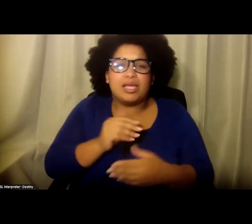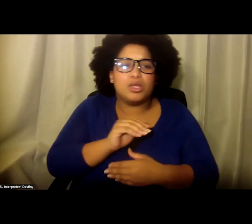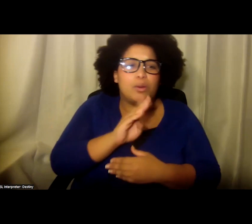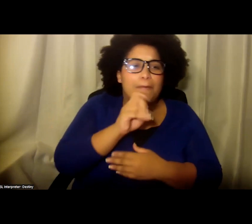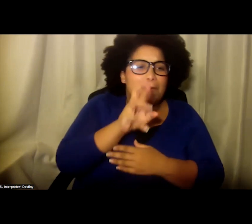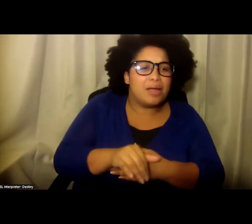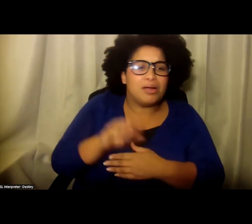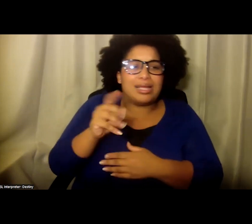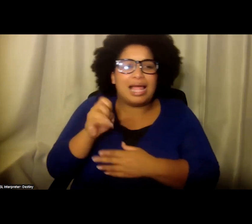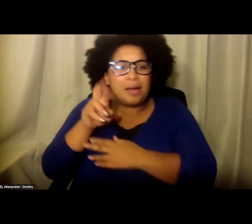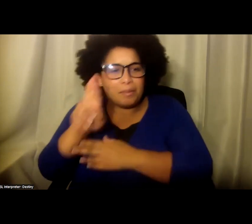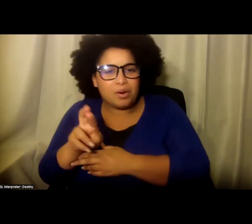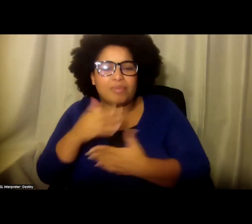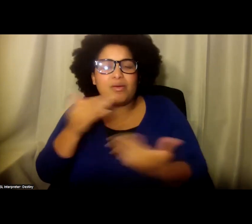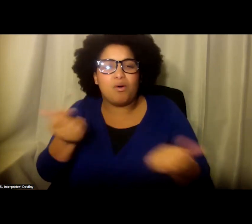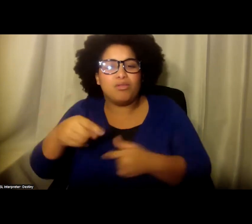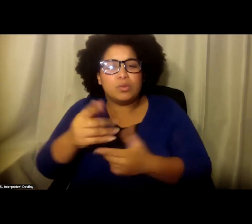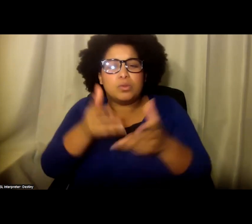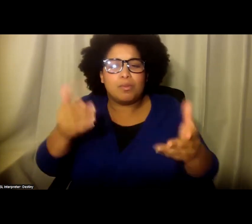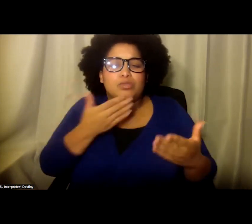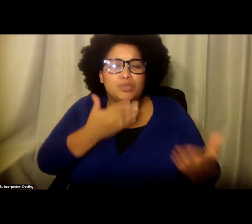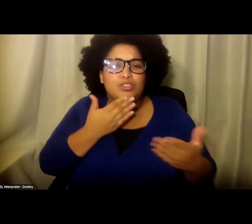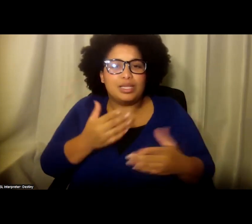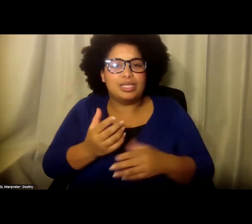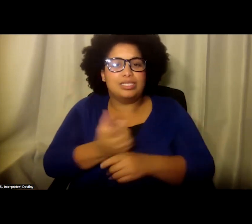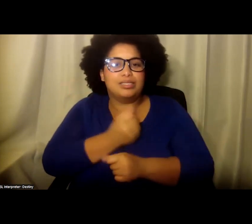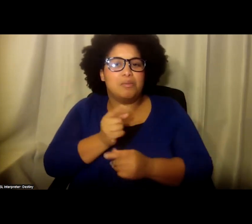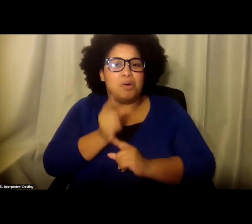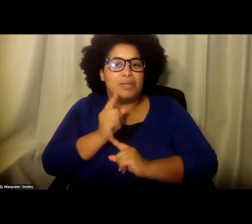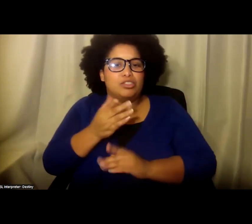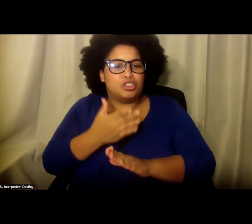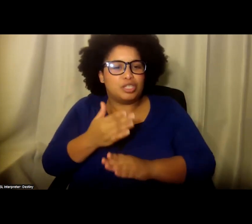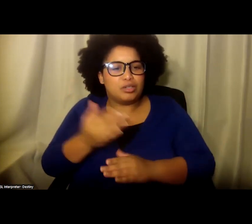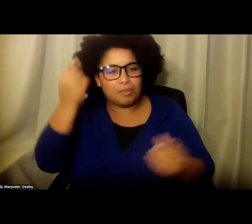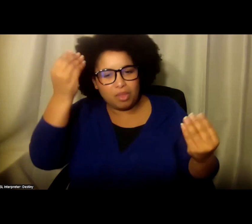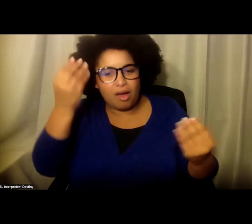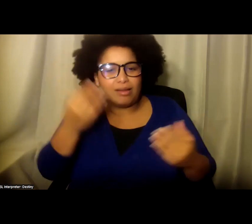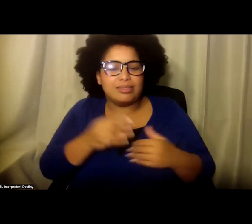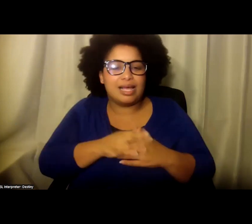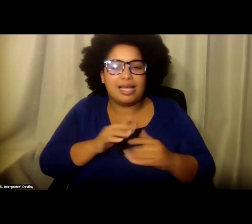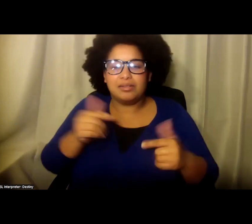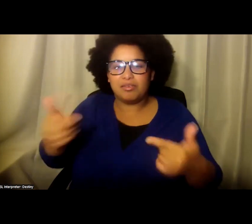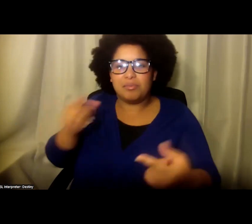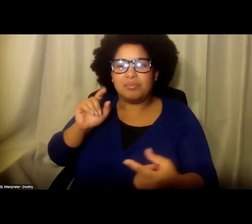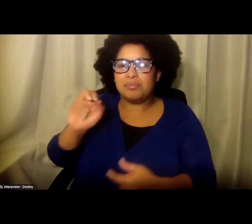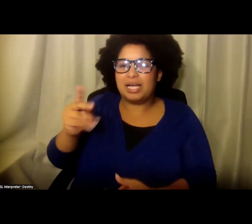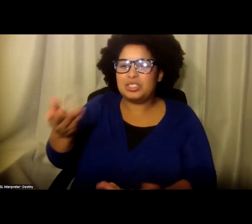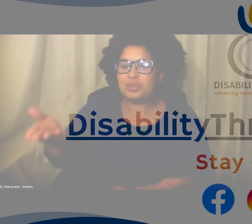others. And again, appreciate the moment to be able to share some thoughts and we'll hand it back to you.